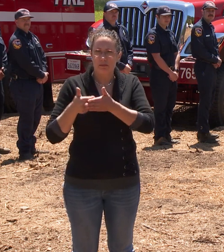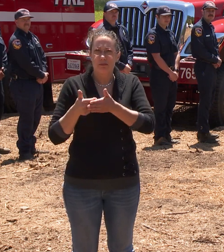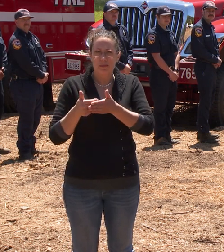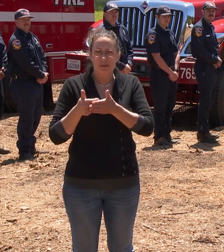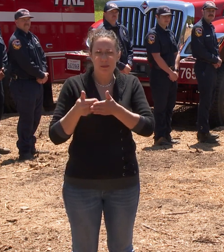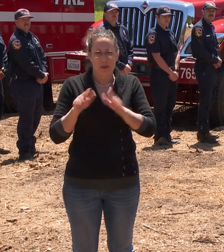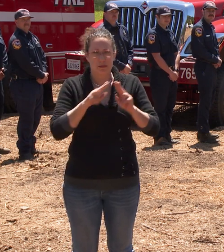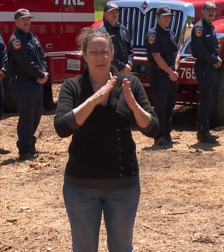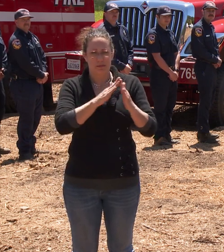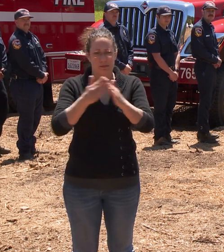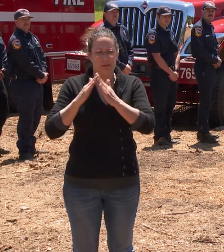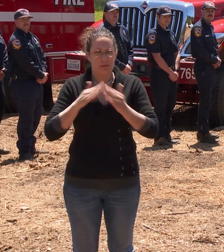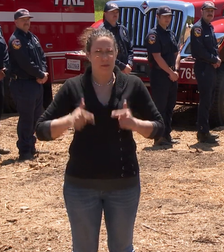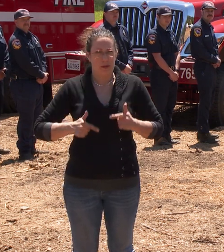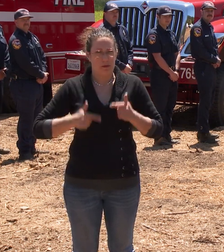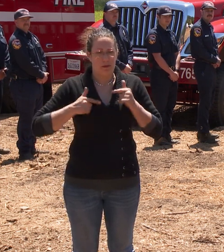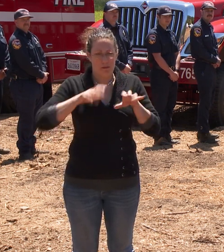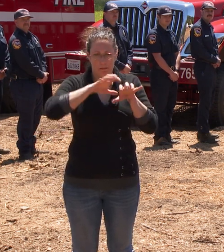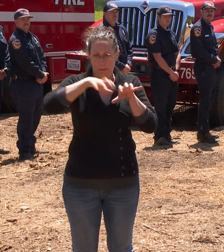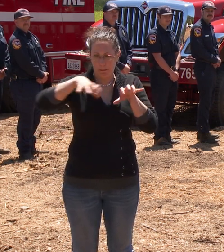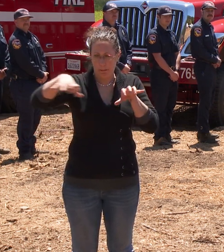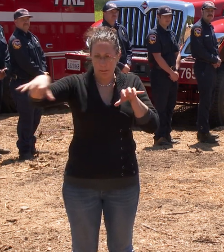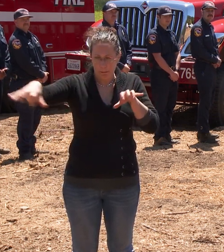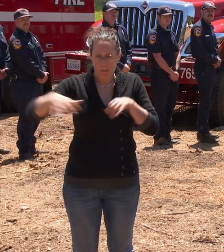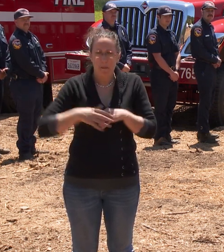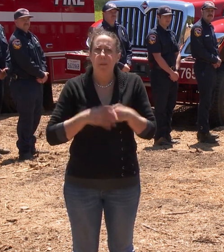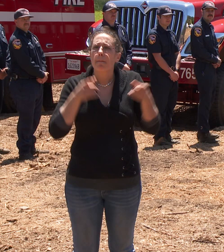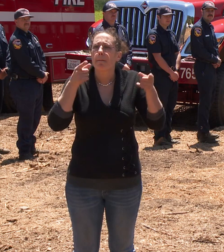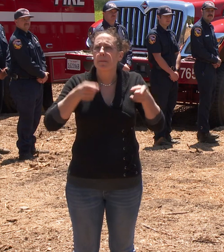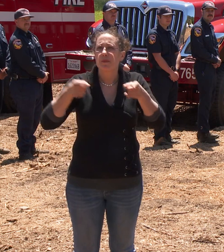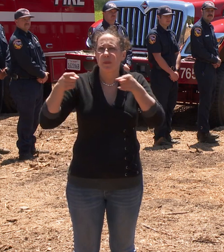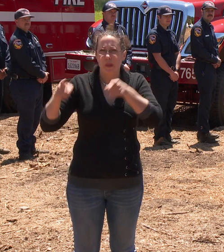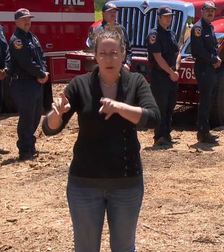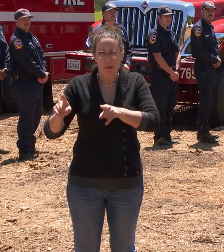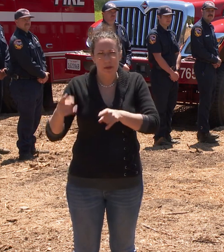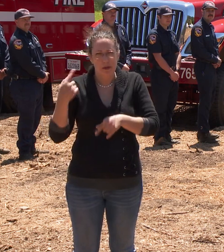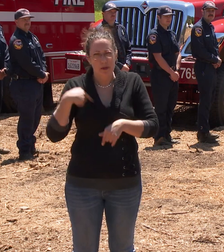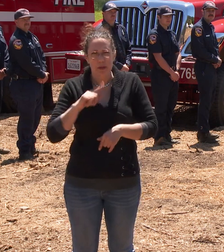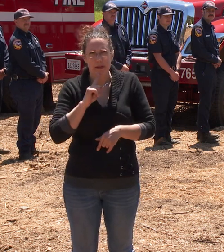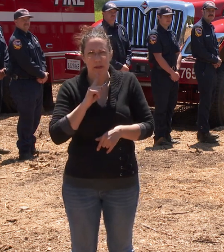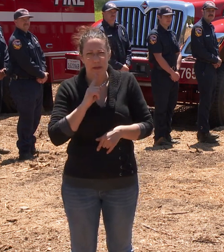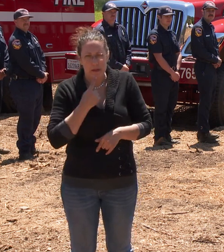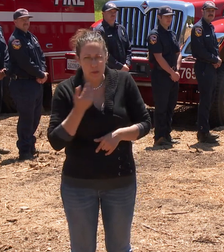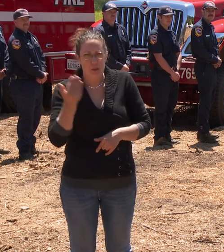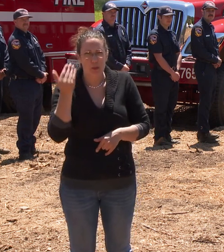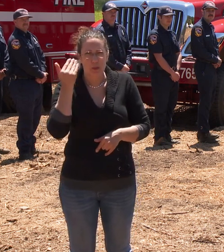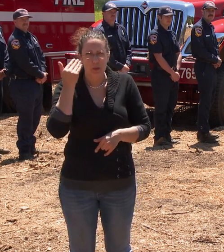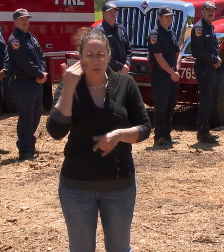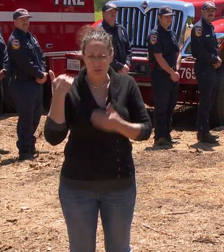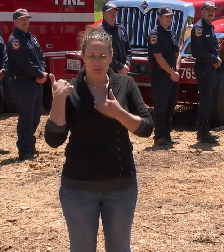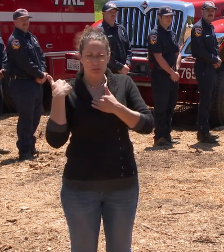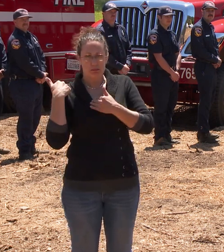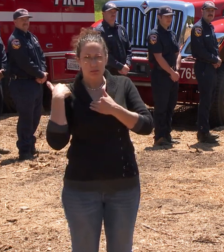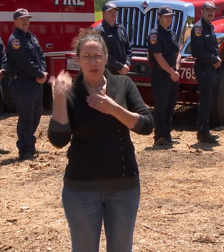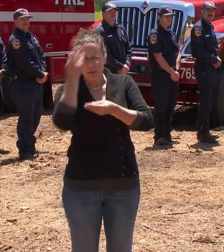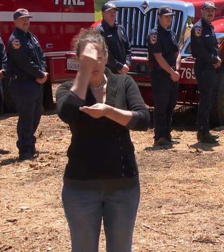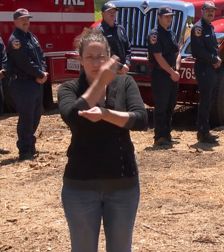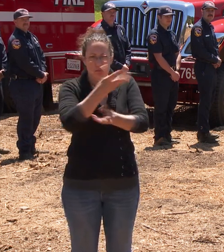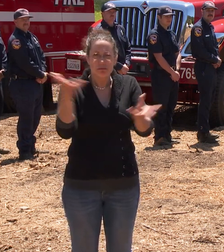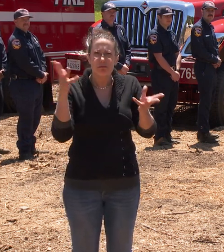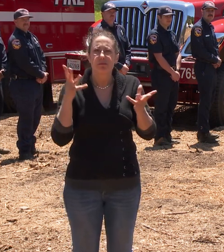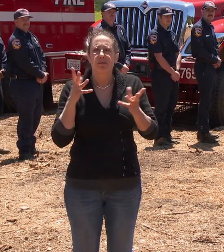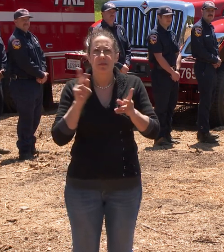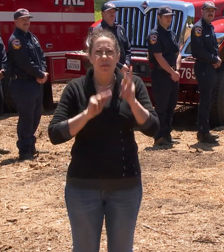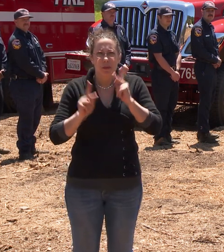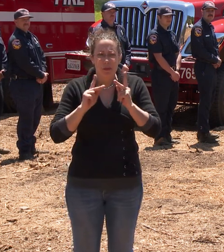communities. Consequently, we take seriously our obligation to provide the public with not just safe